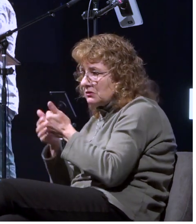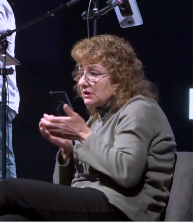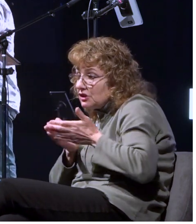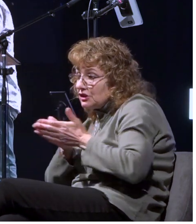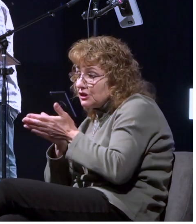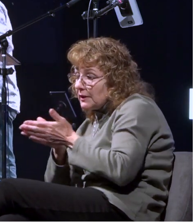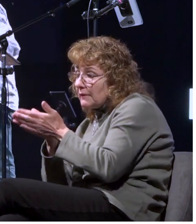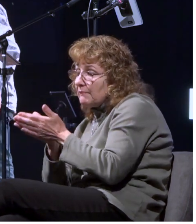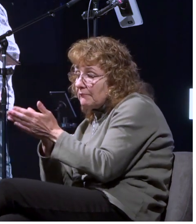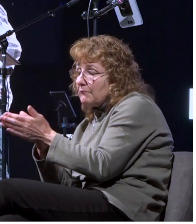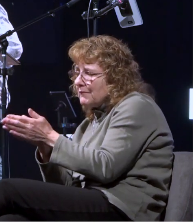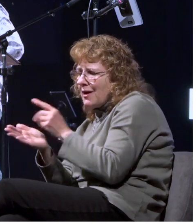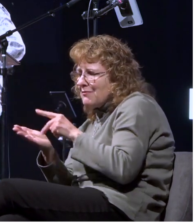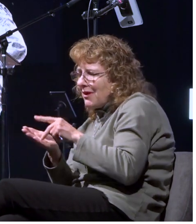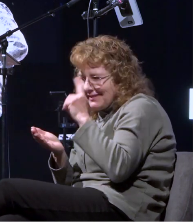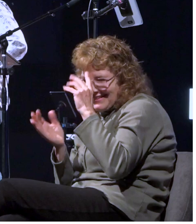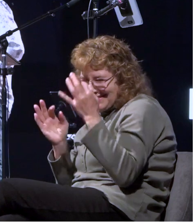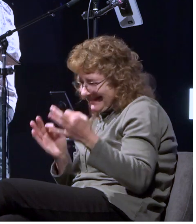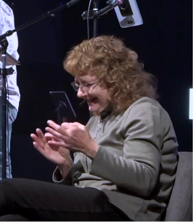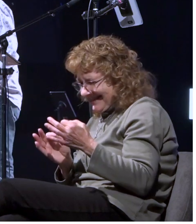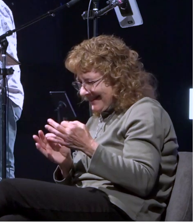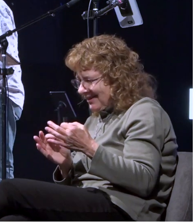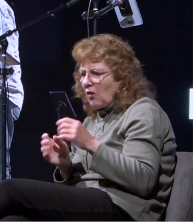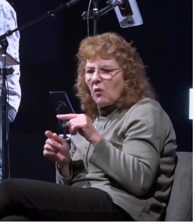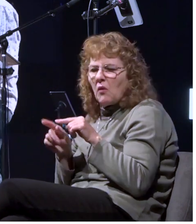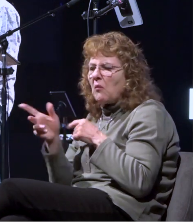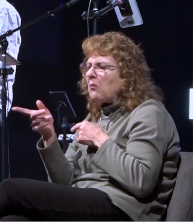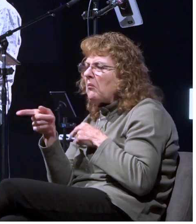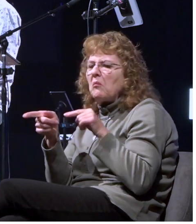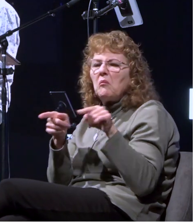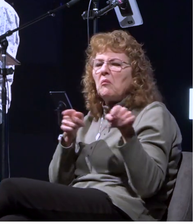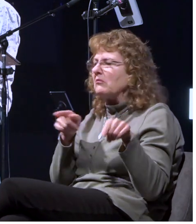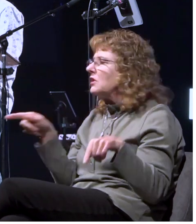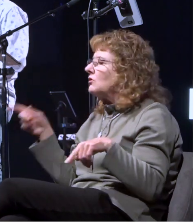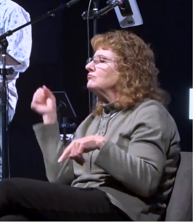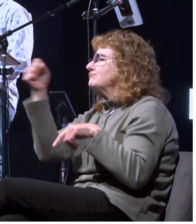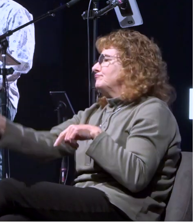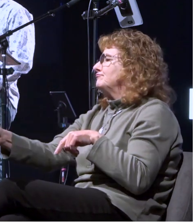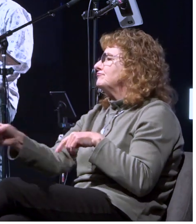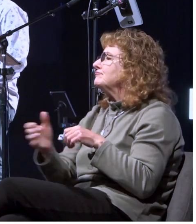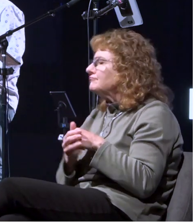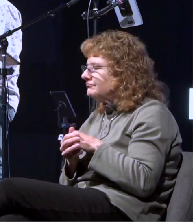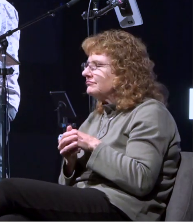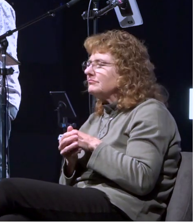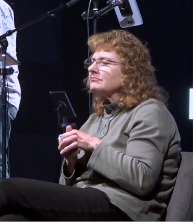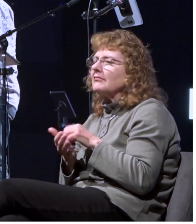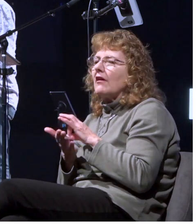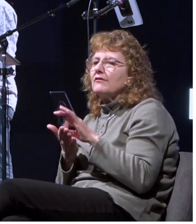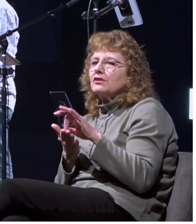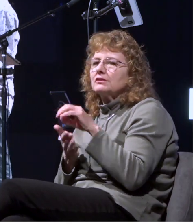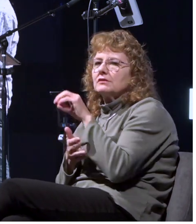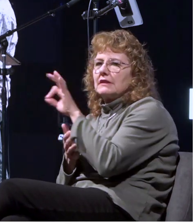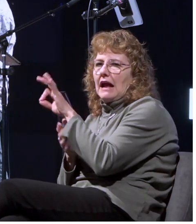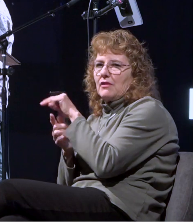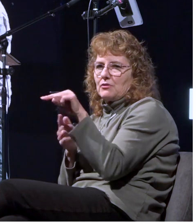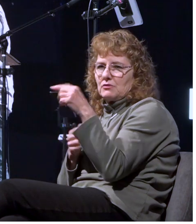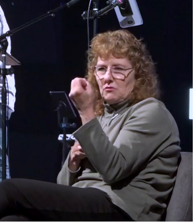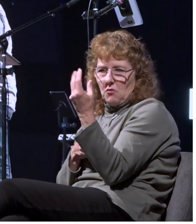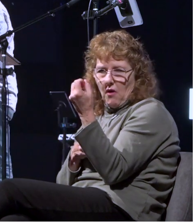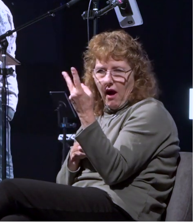a say in that um and again in verses nine through 12 uh as even though he tried paul